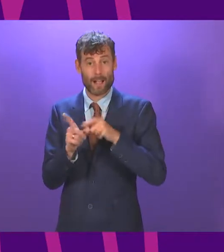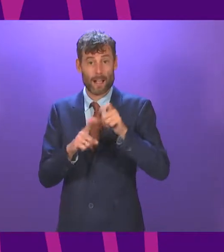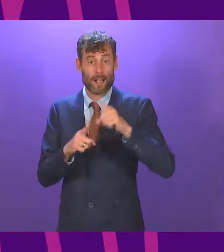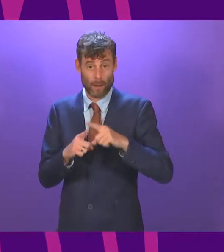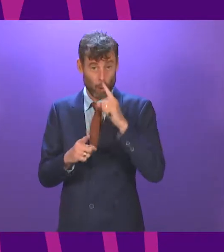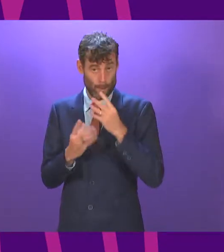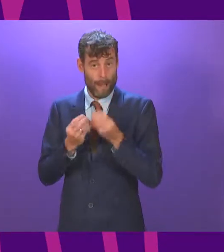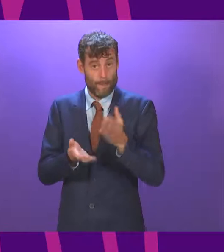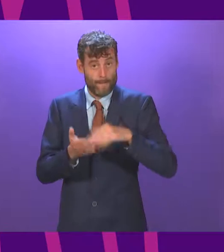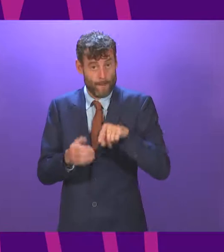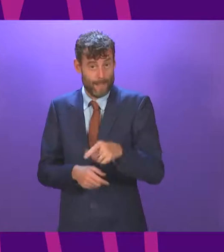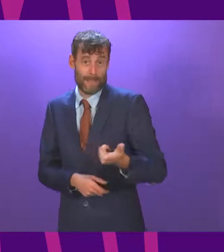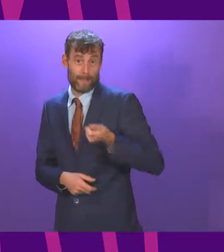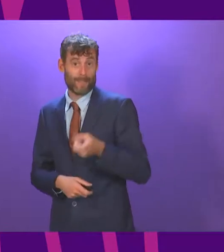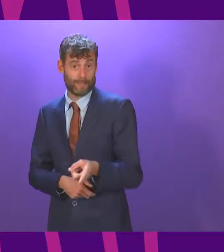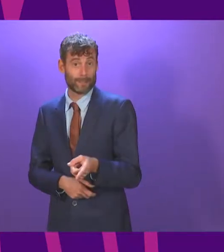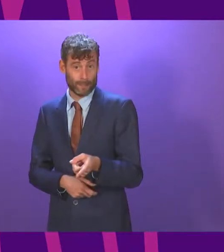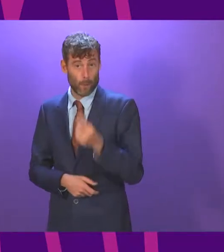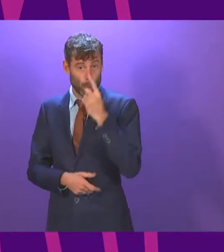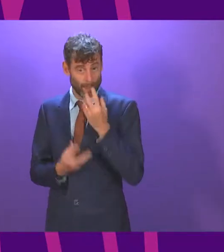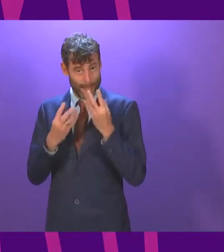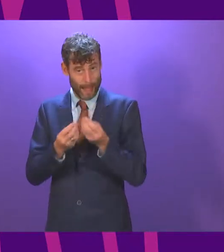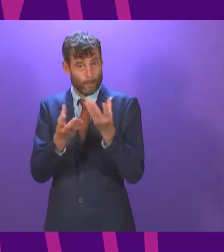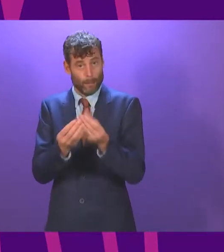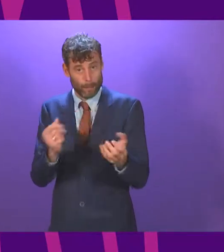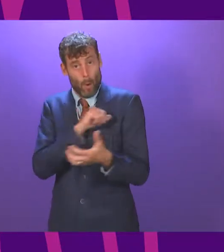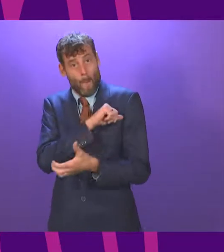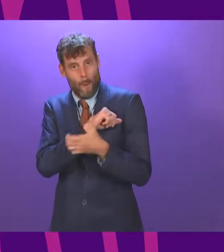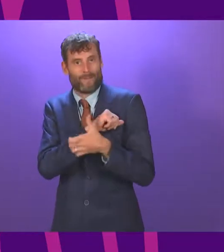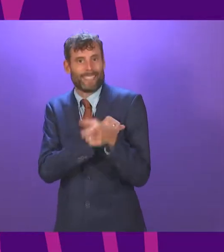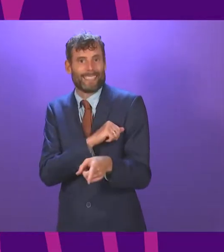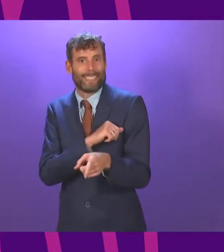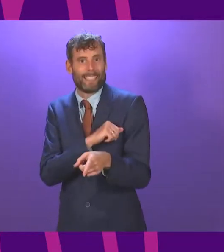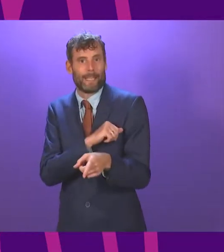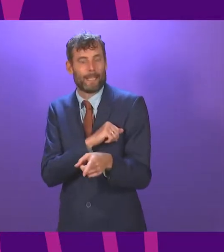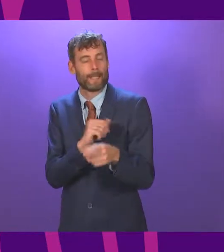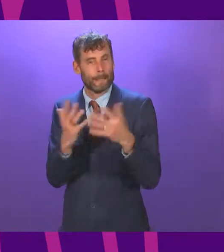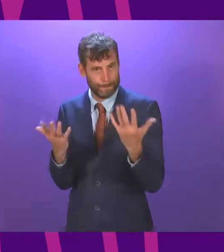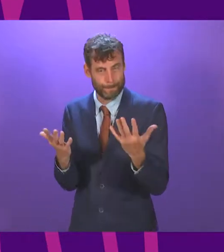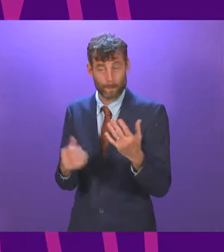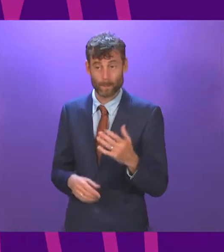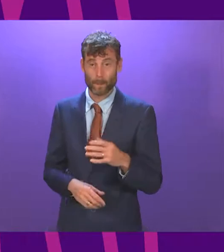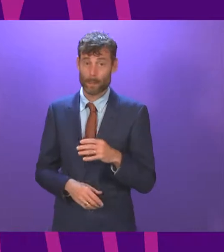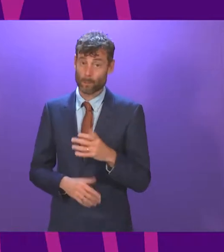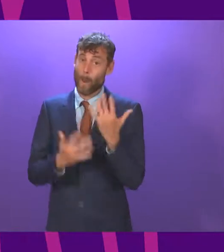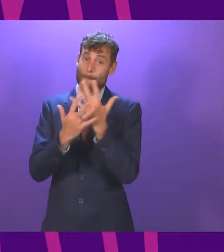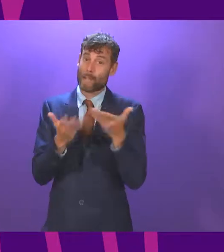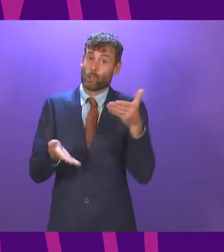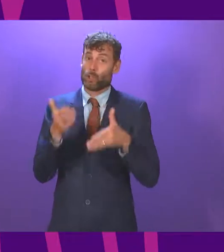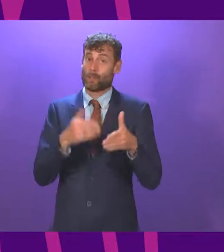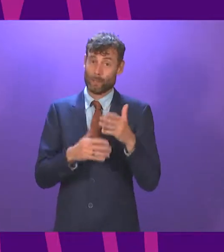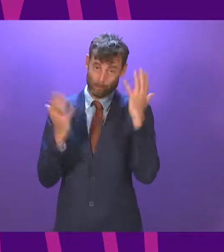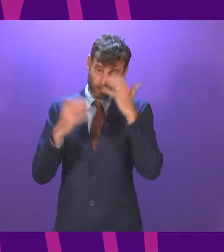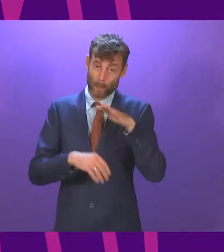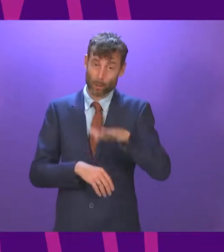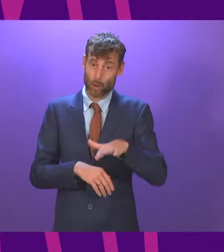been labelled a game-changer by child poverty charities. Now, with a combination of support, including the Scottish Child